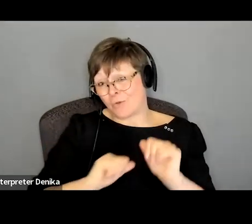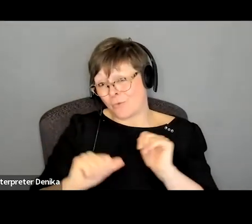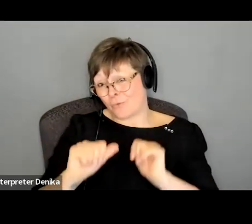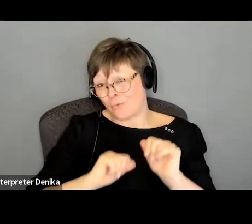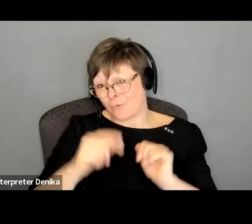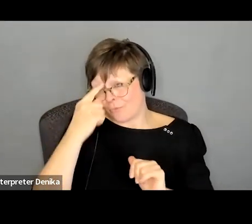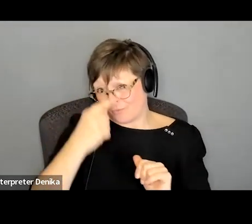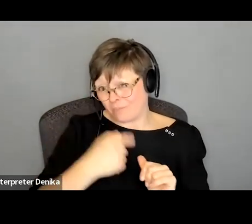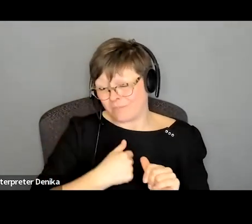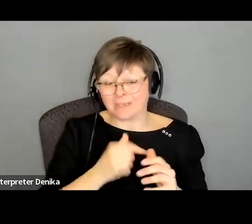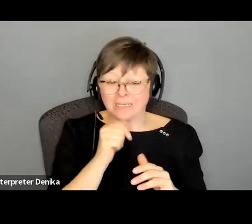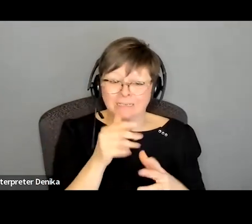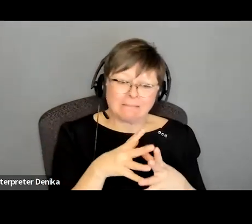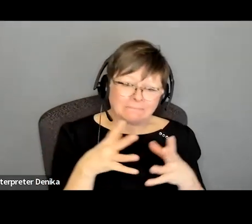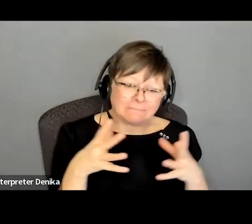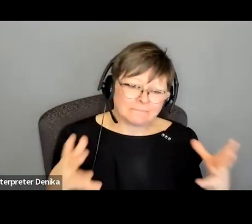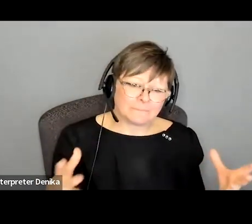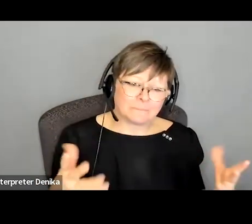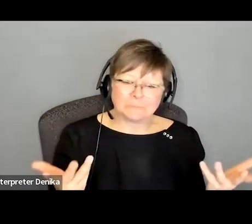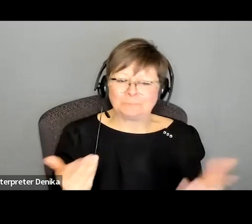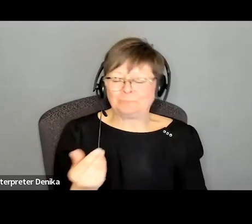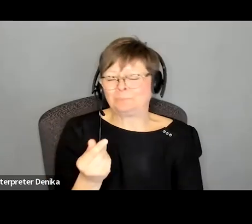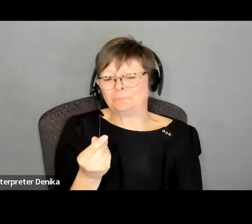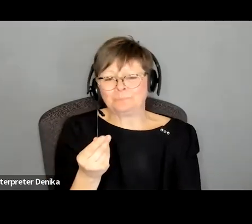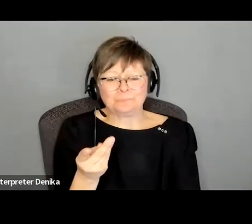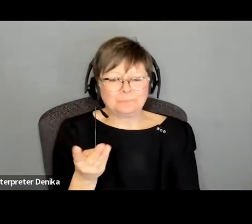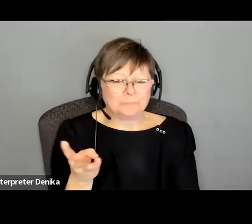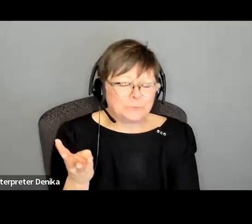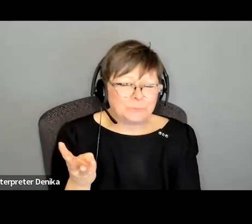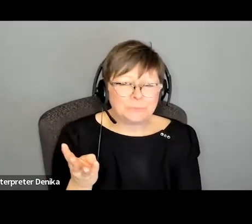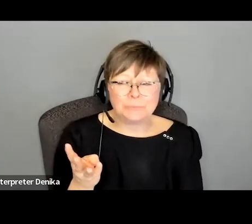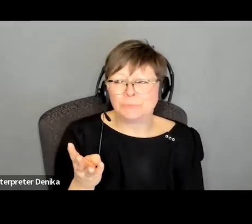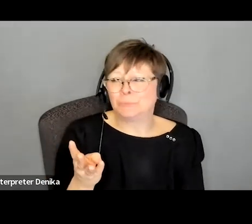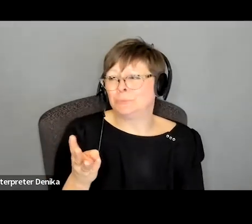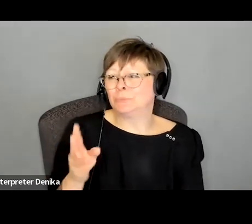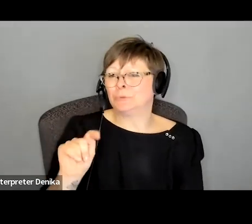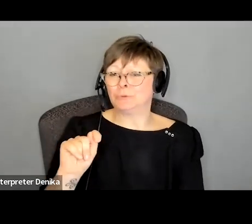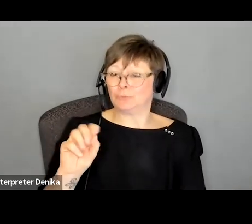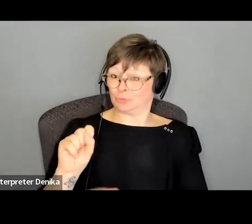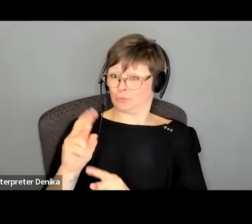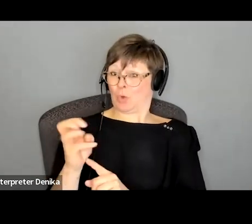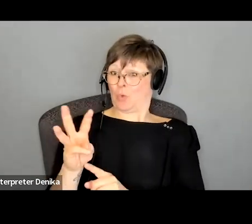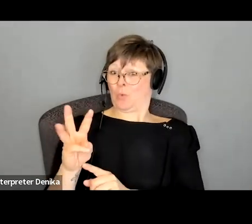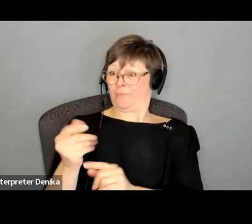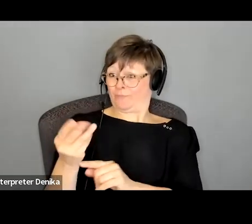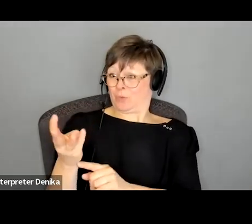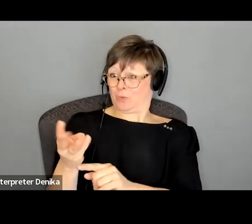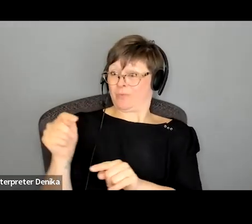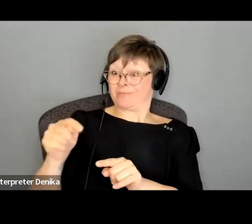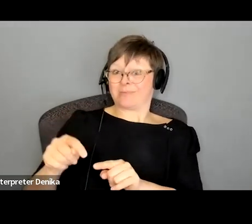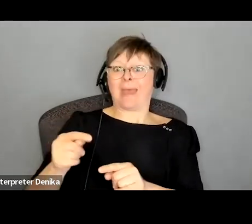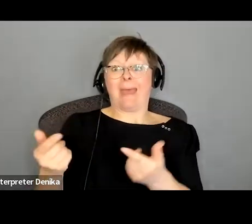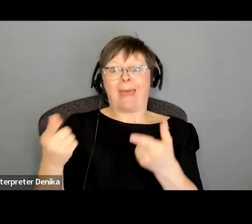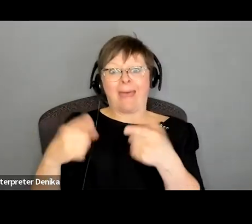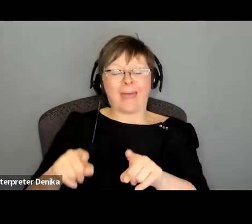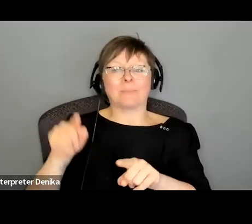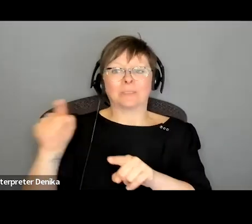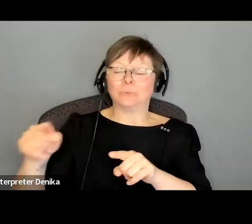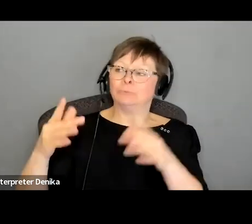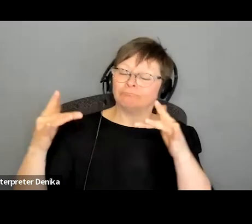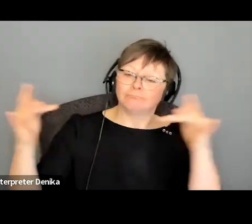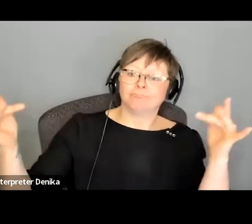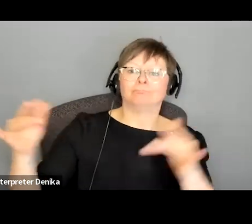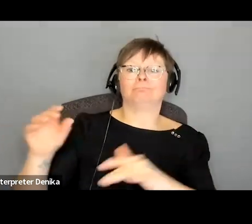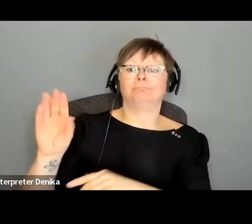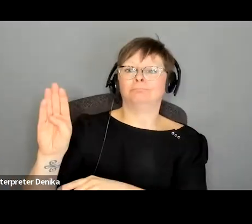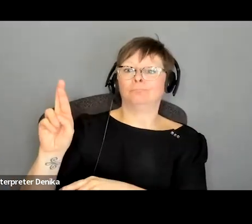with uh a couple of shows that i had went down and one of them ended up going to broadway so um they they certainly didn't look